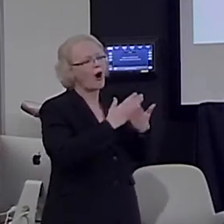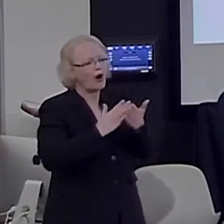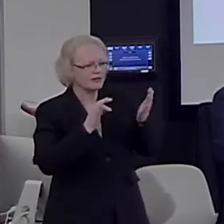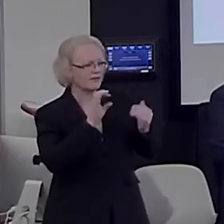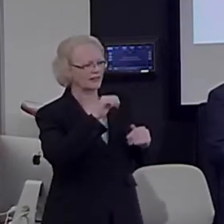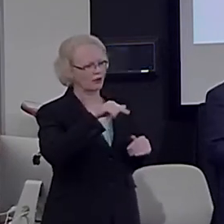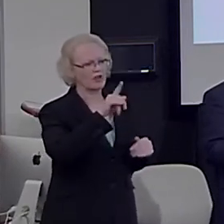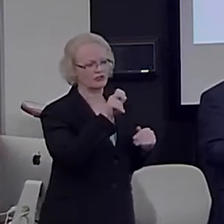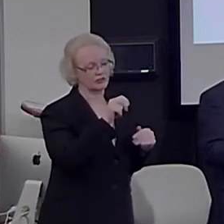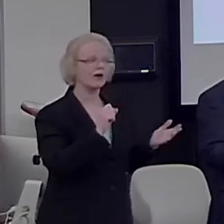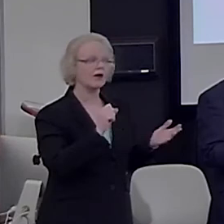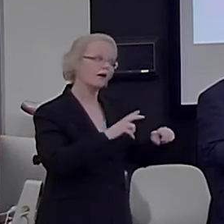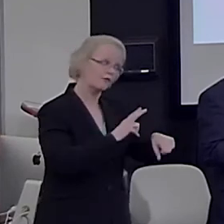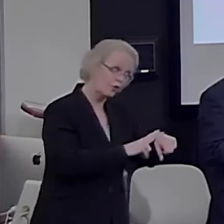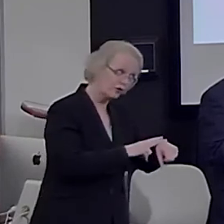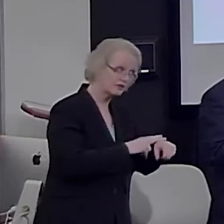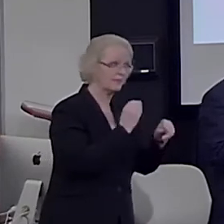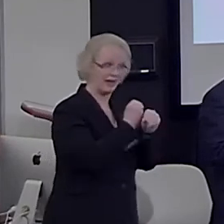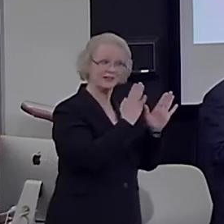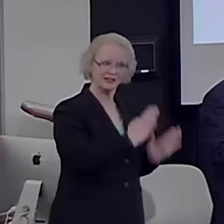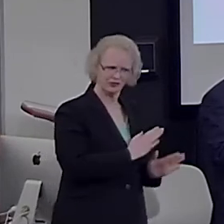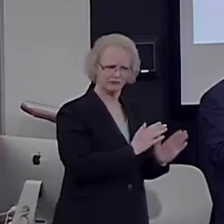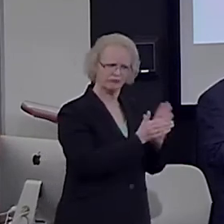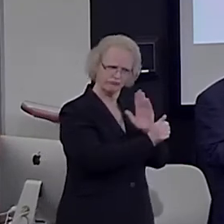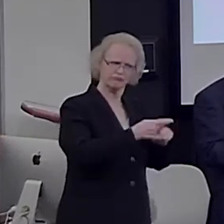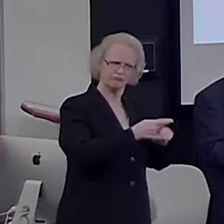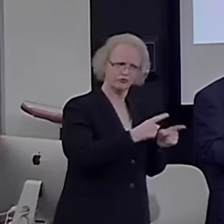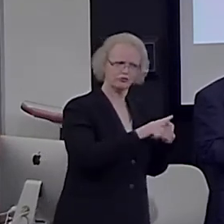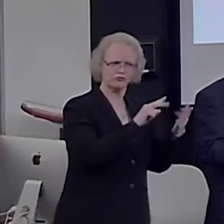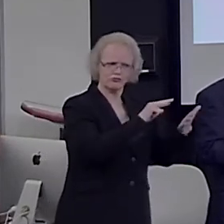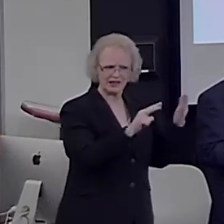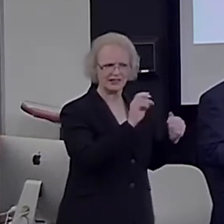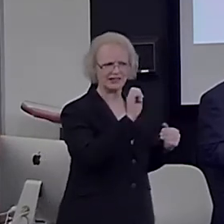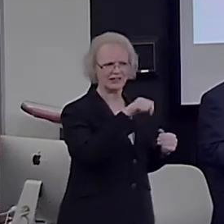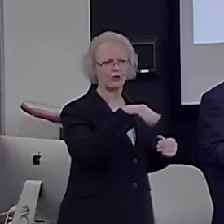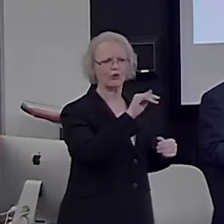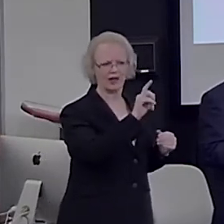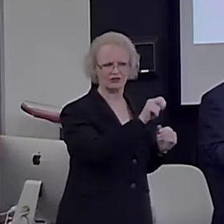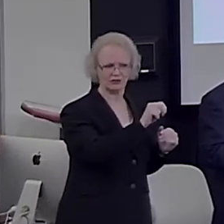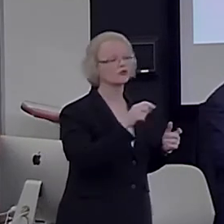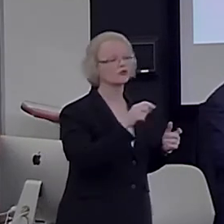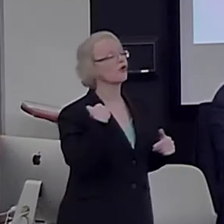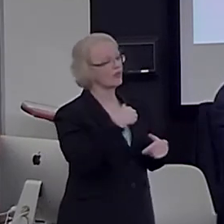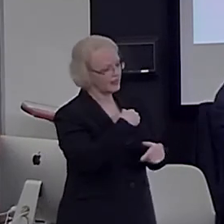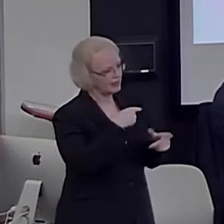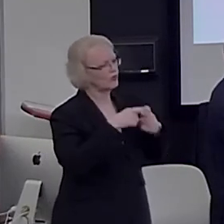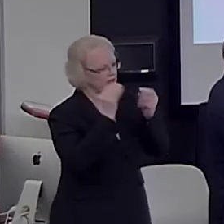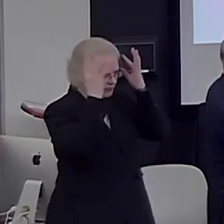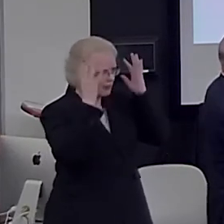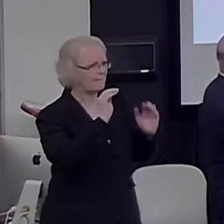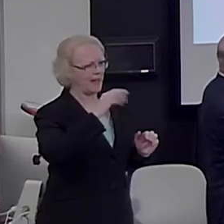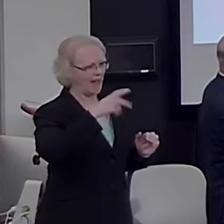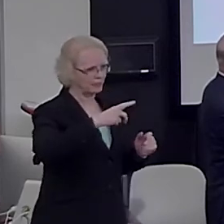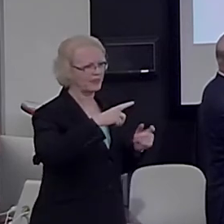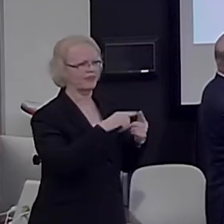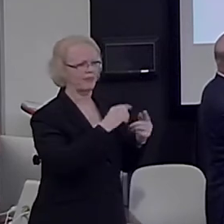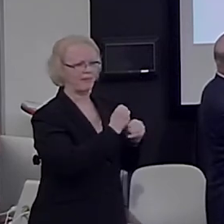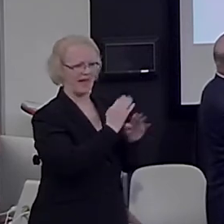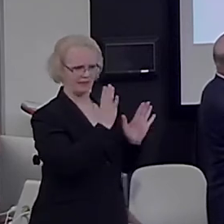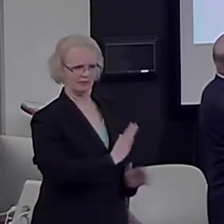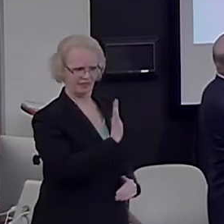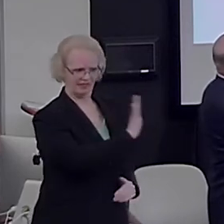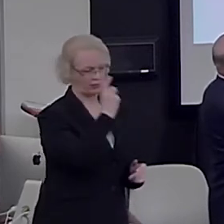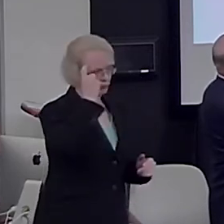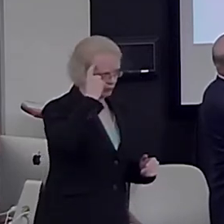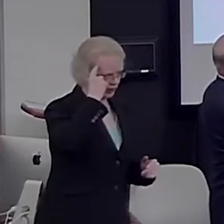specialize in reading this equation. So, we mapped the mathematician's brain. And the first finding was